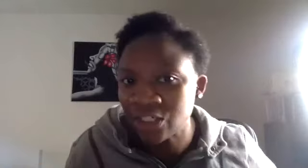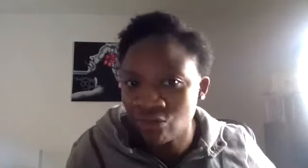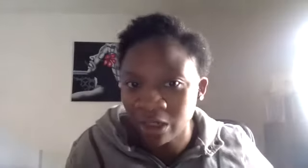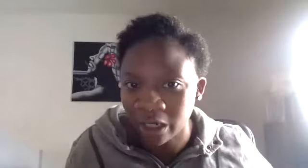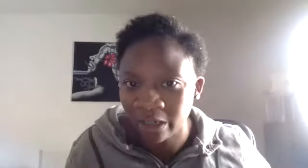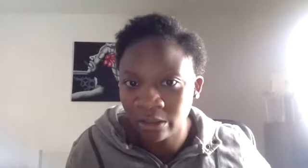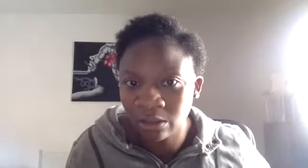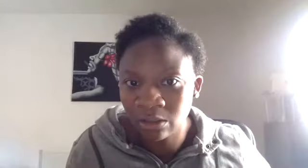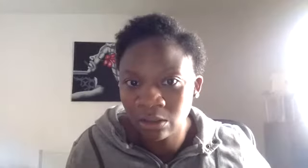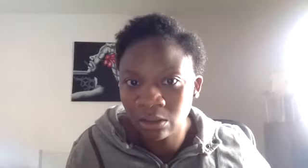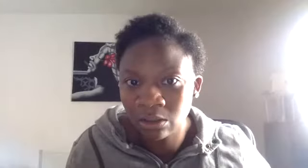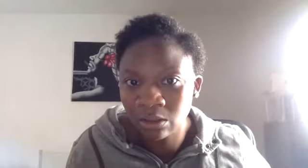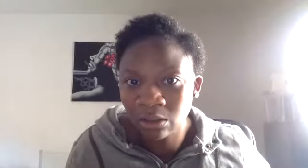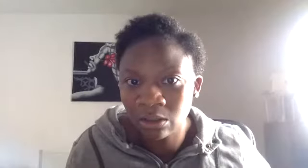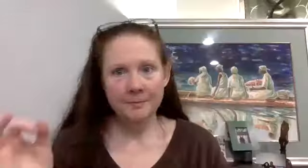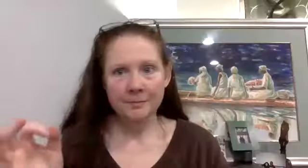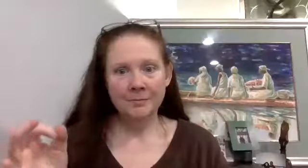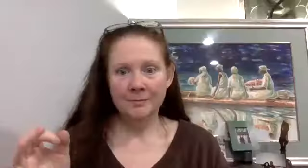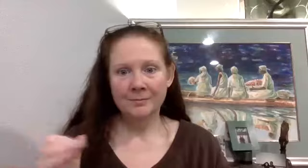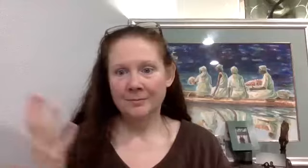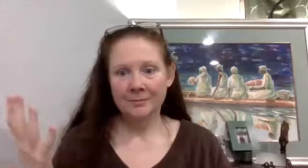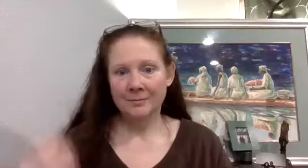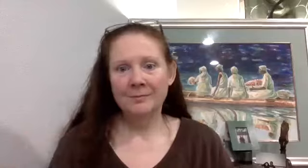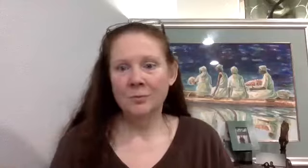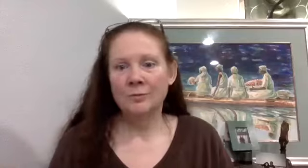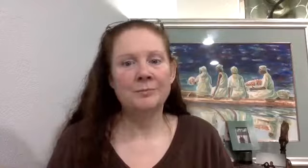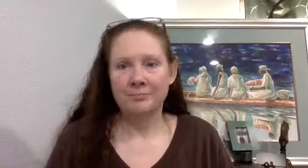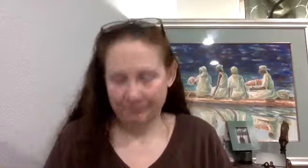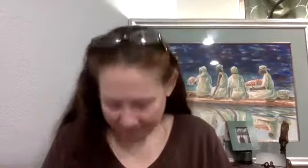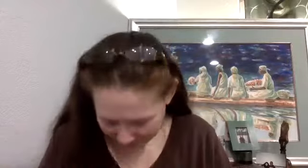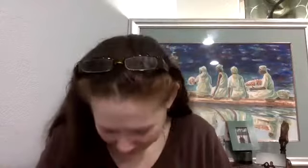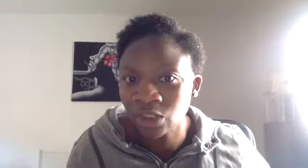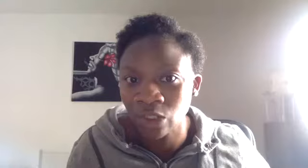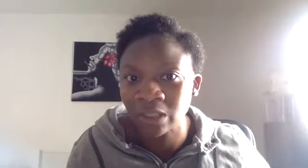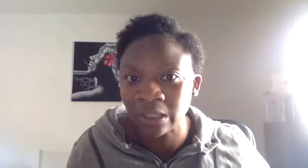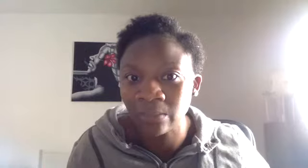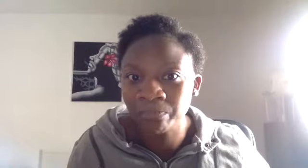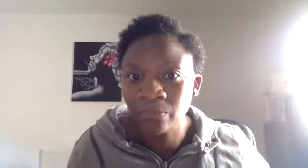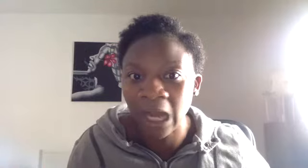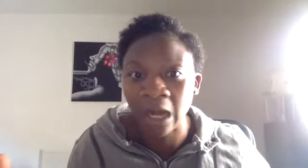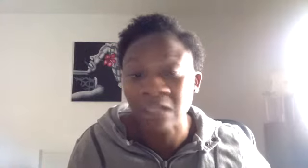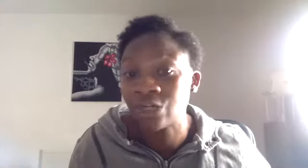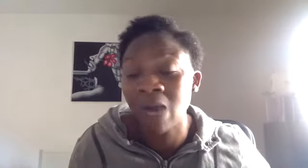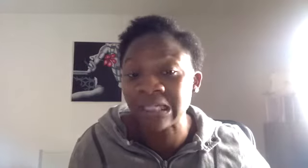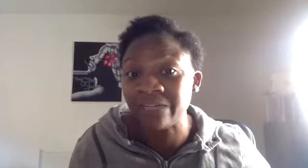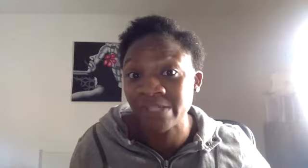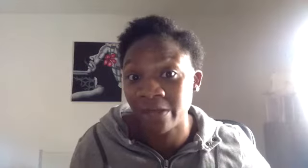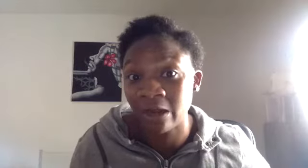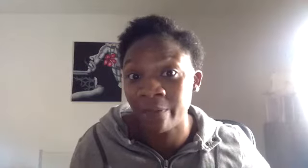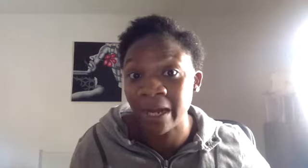stronger. No. I'm not, I'm not any stronger. I'm not any stronger. And I still might need physiotherapy and I